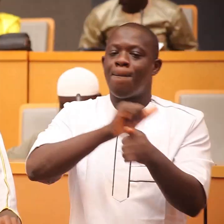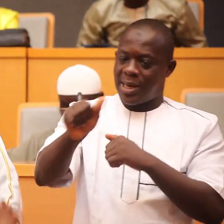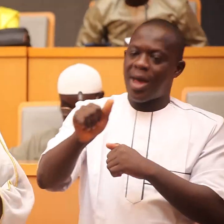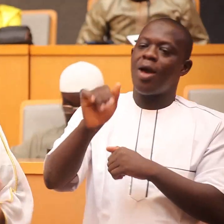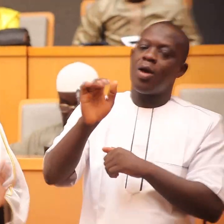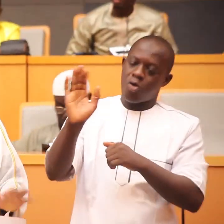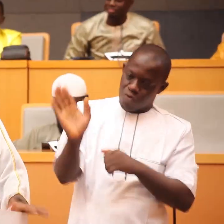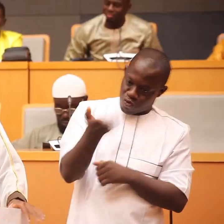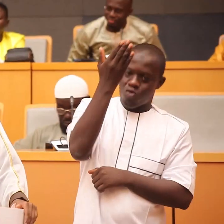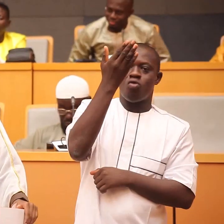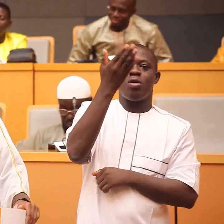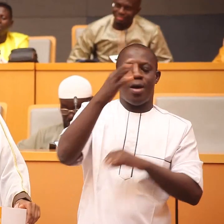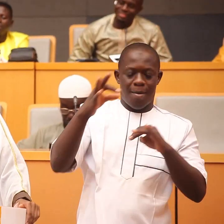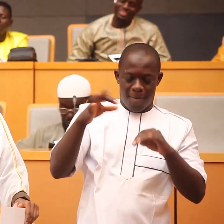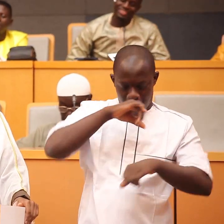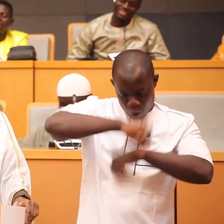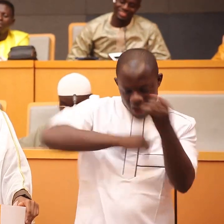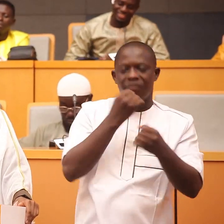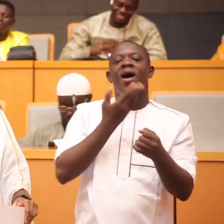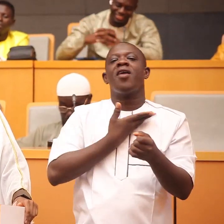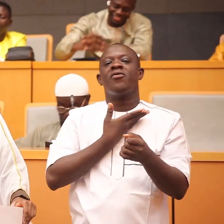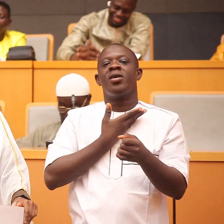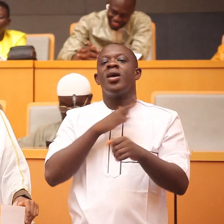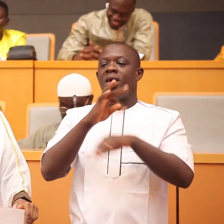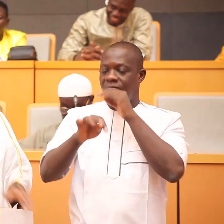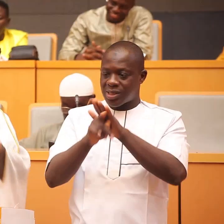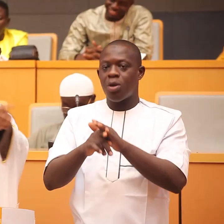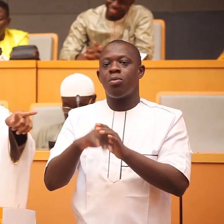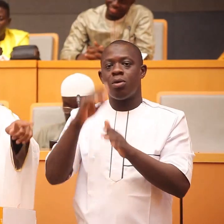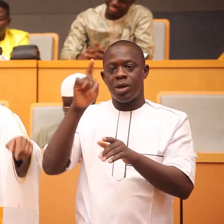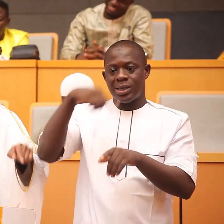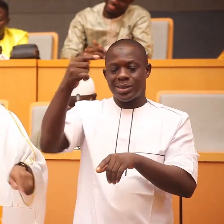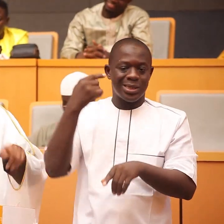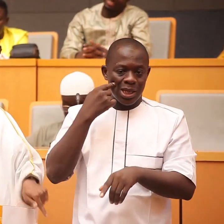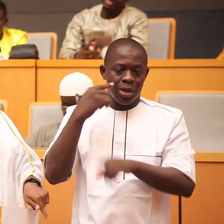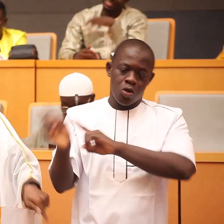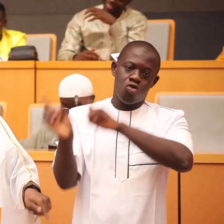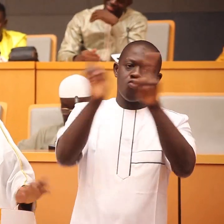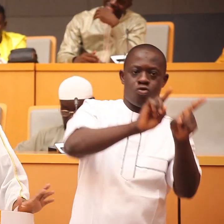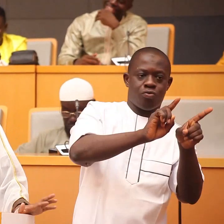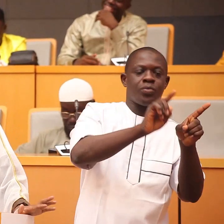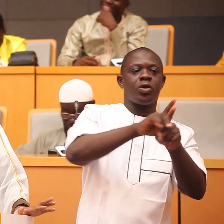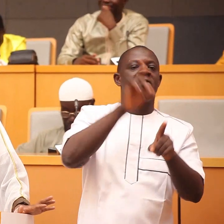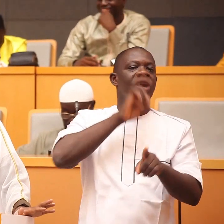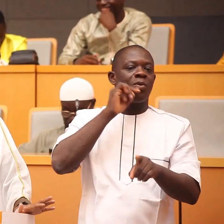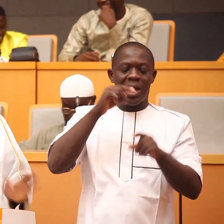have the mahr with you because I am sure the following day you are going to your parents that I am marrying today